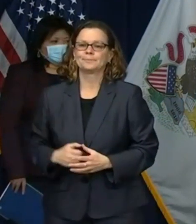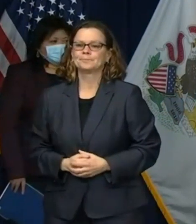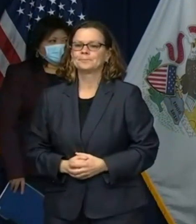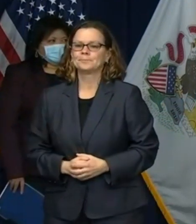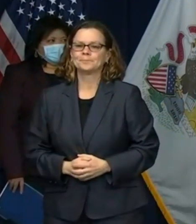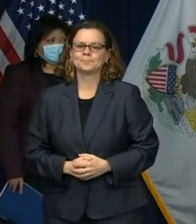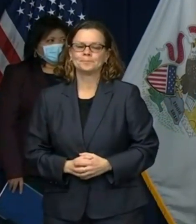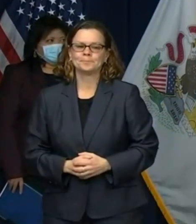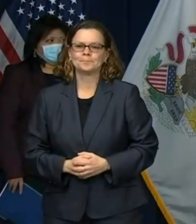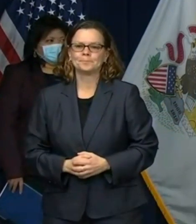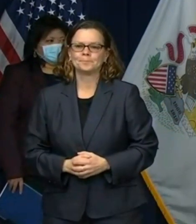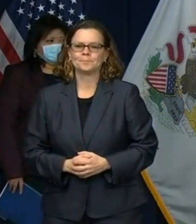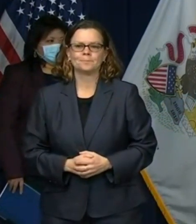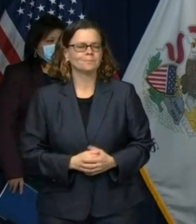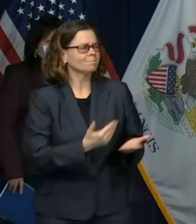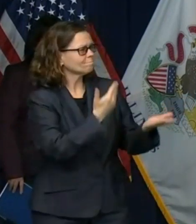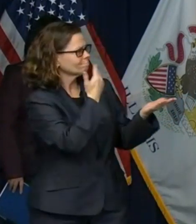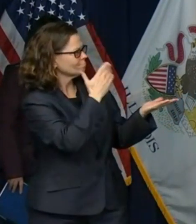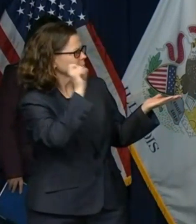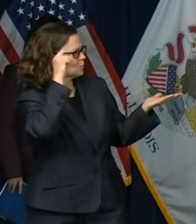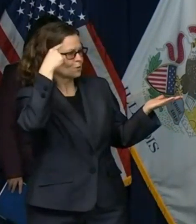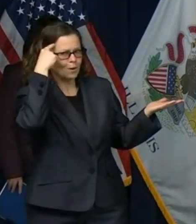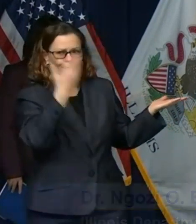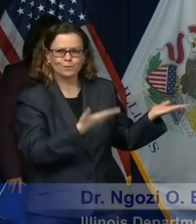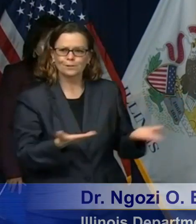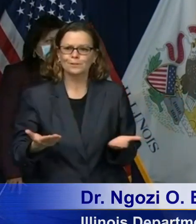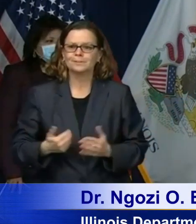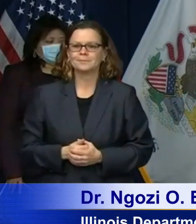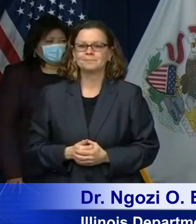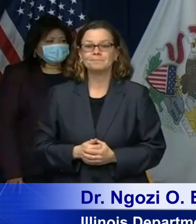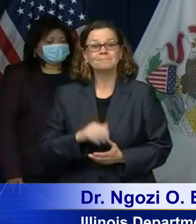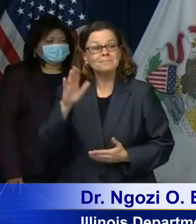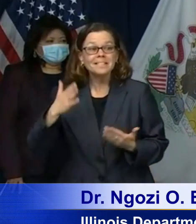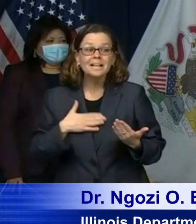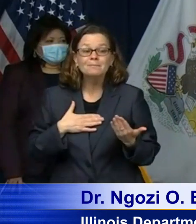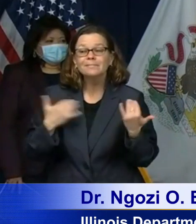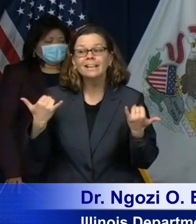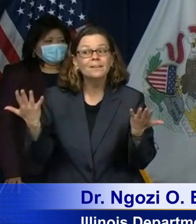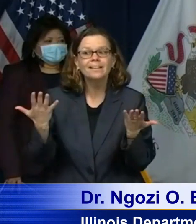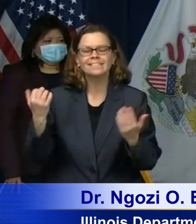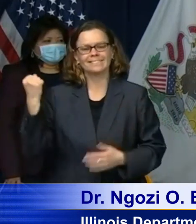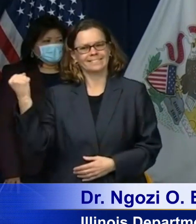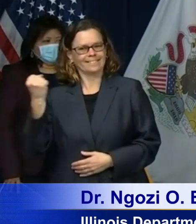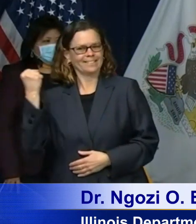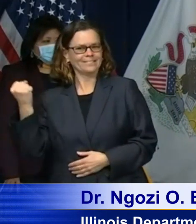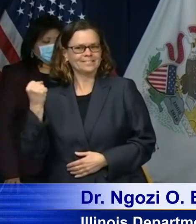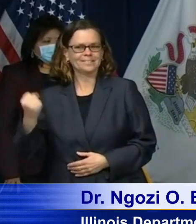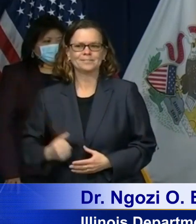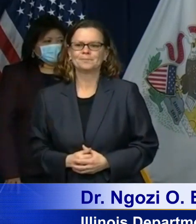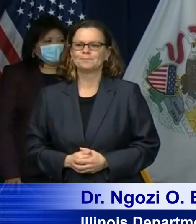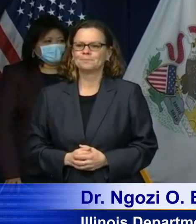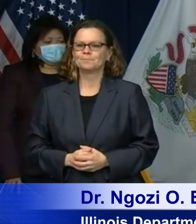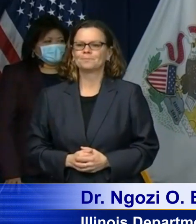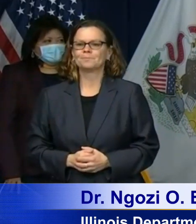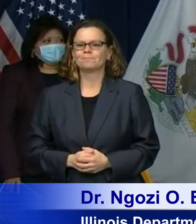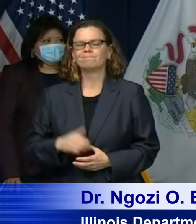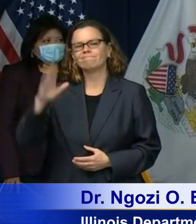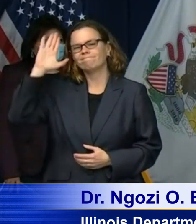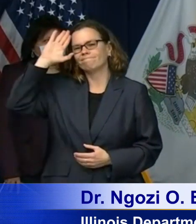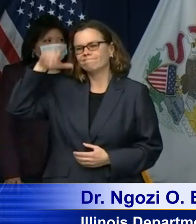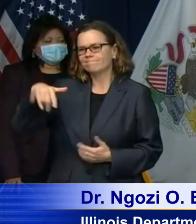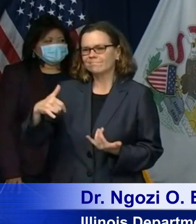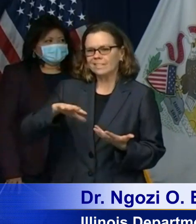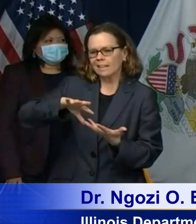thank you governor and happy saturday everyone thank this pandemic we continue to see more and more people